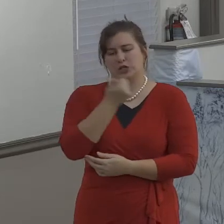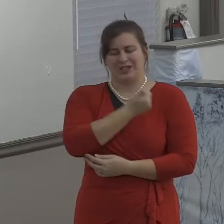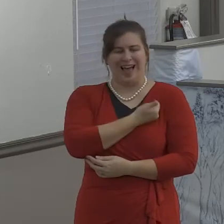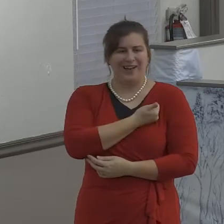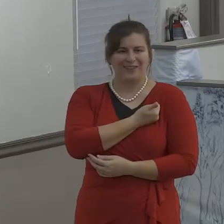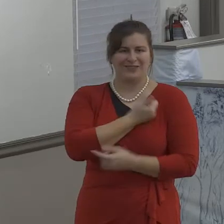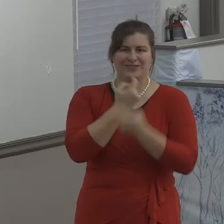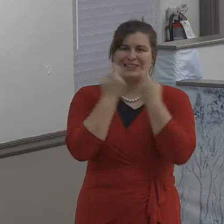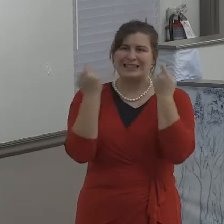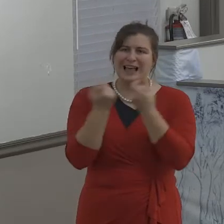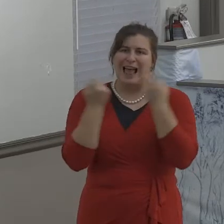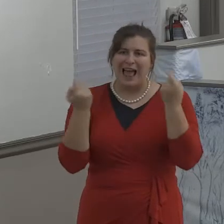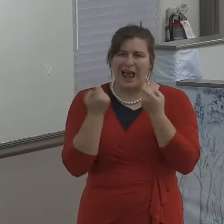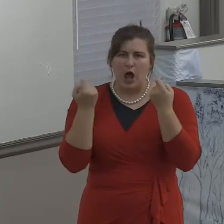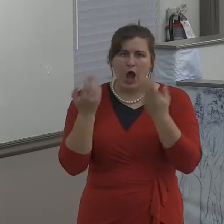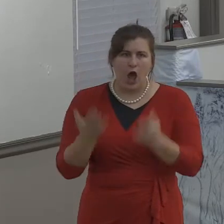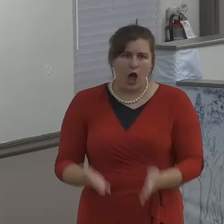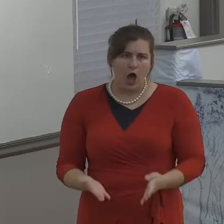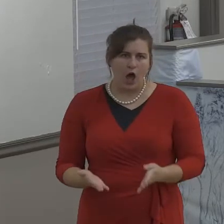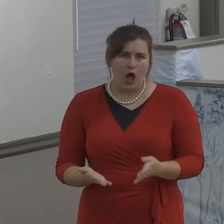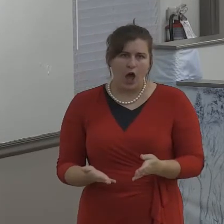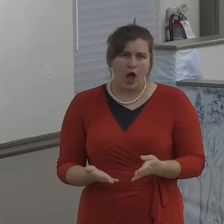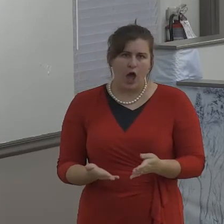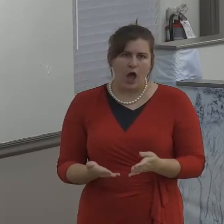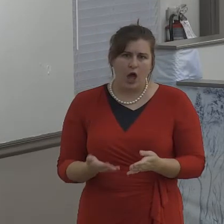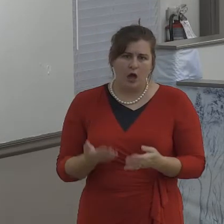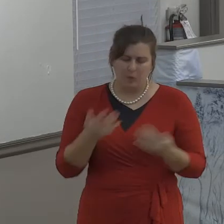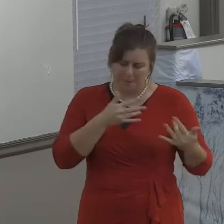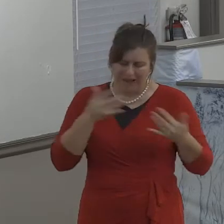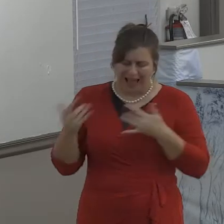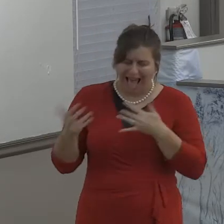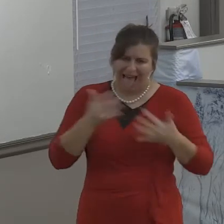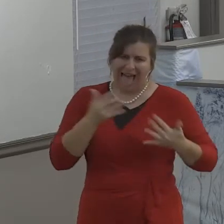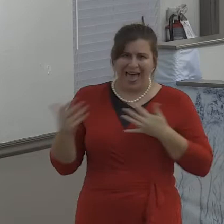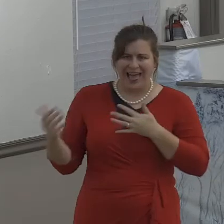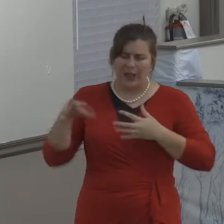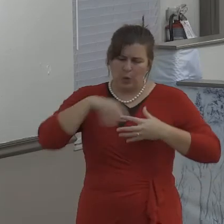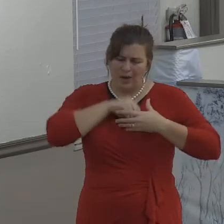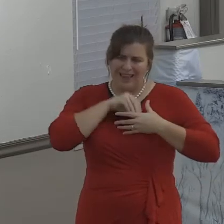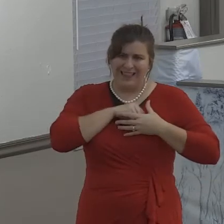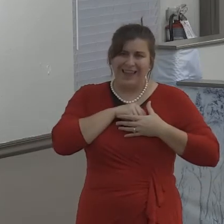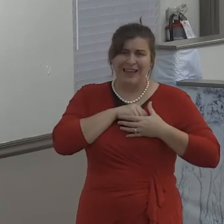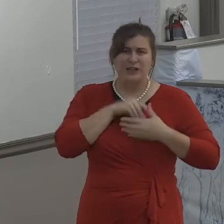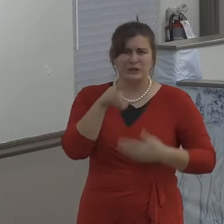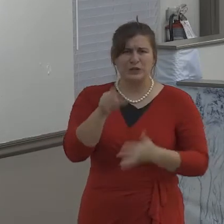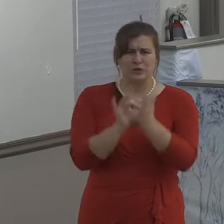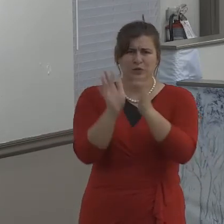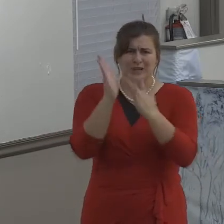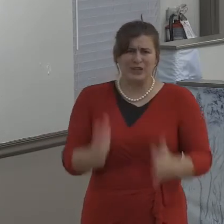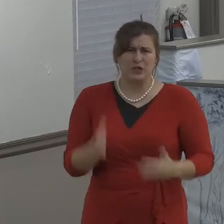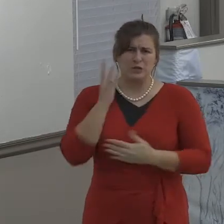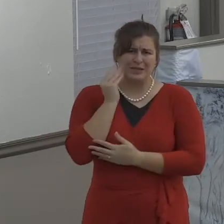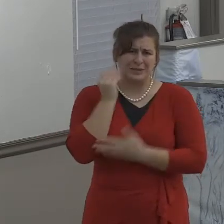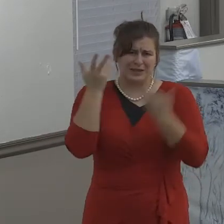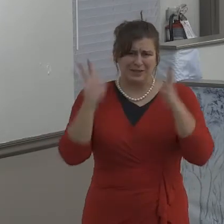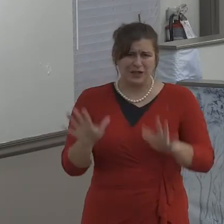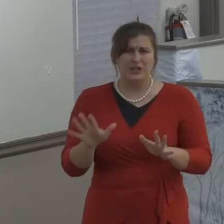and, and all the various different lusts. Dr. Coomer identified 82